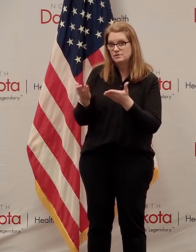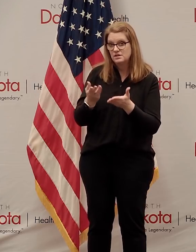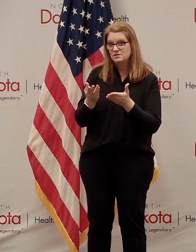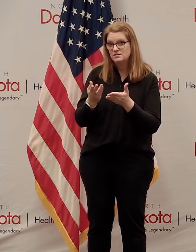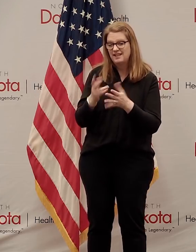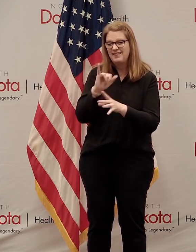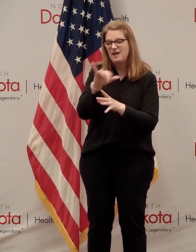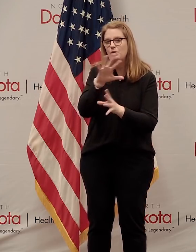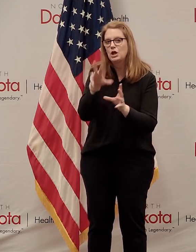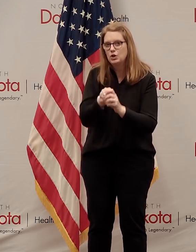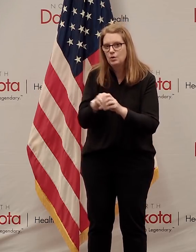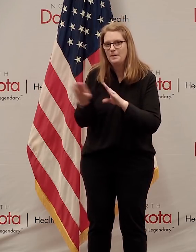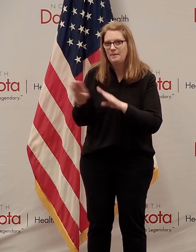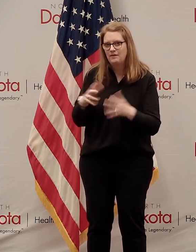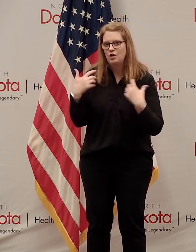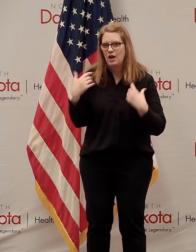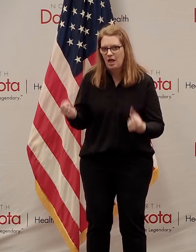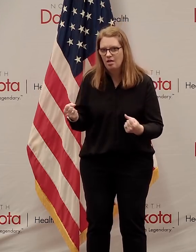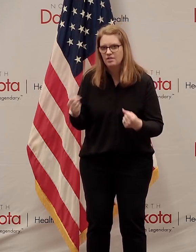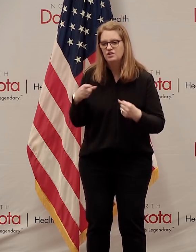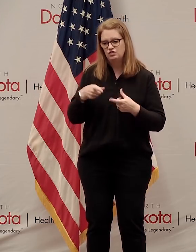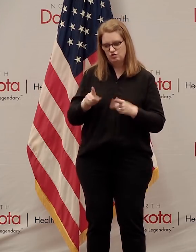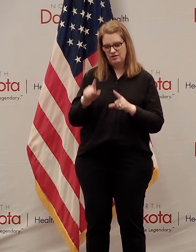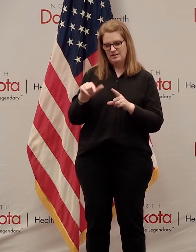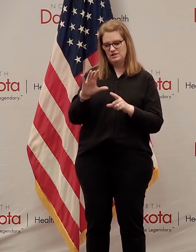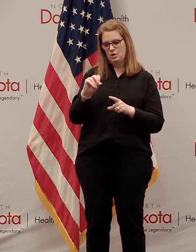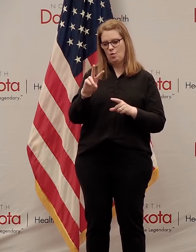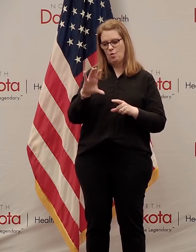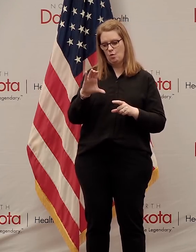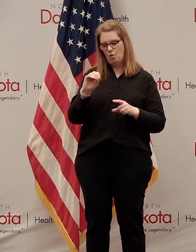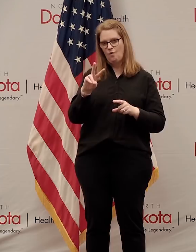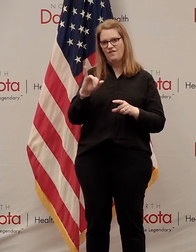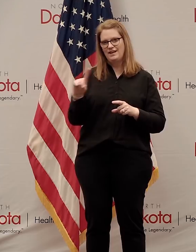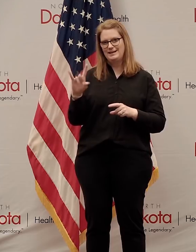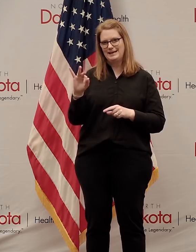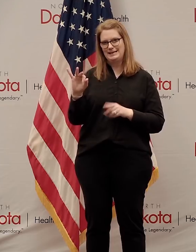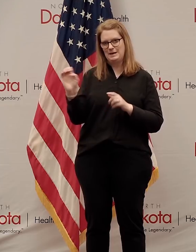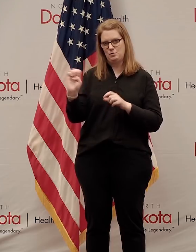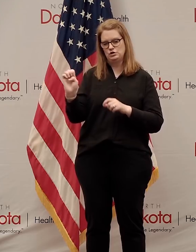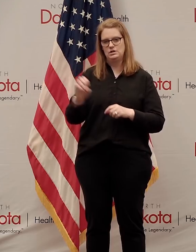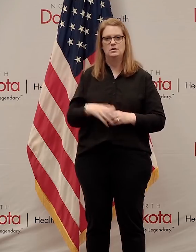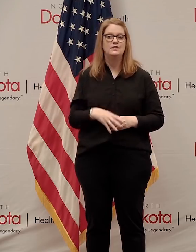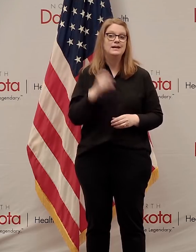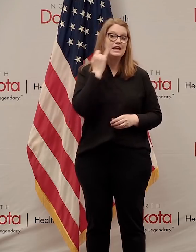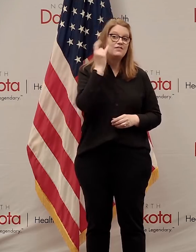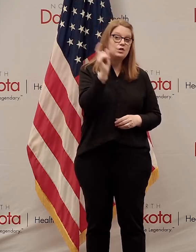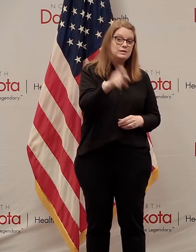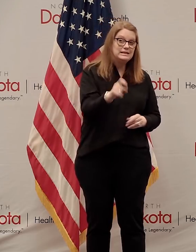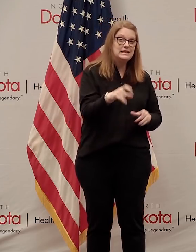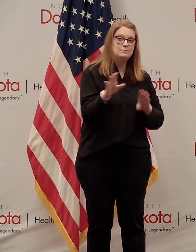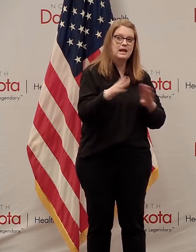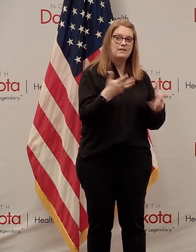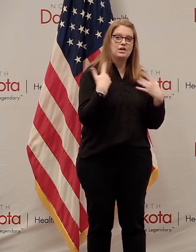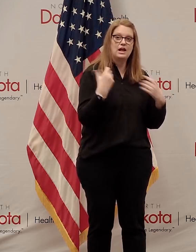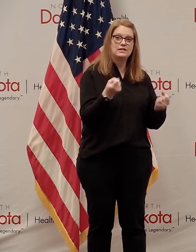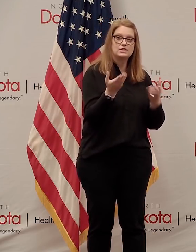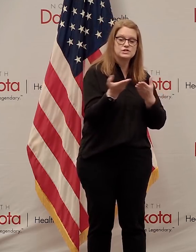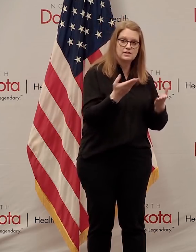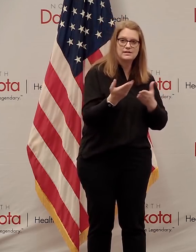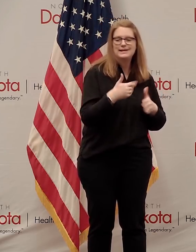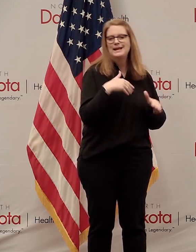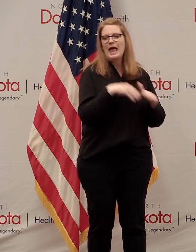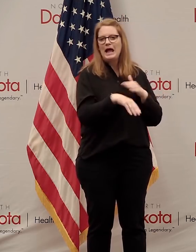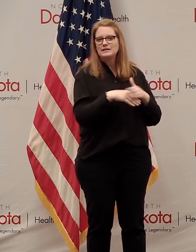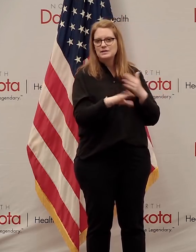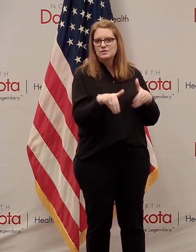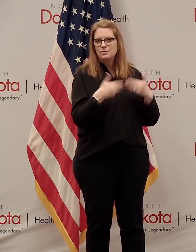health during the COVID-19 emergency. And we know that if you need behavioral health services, access to provider can be